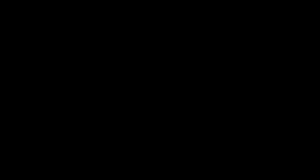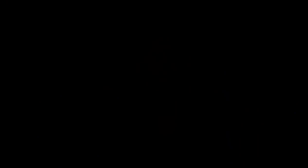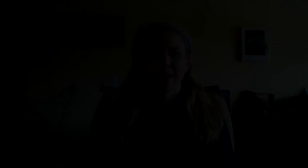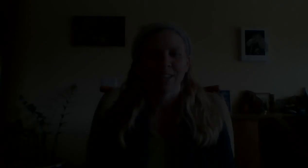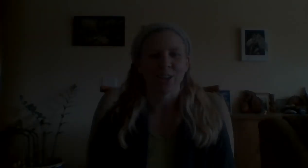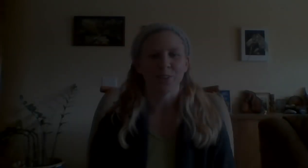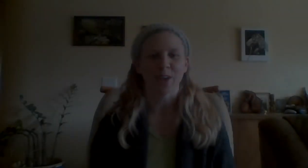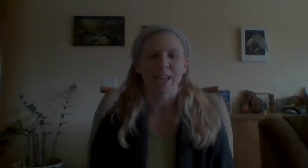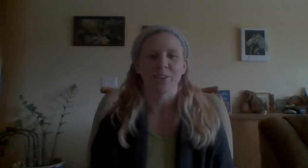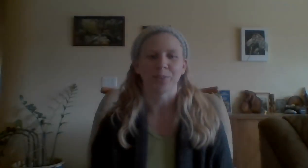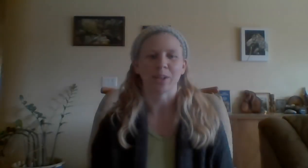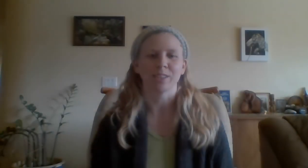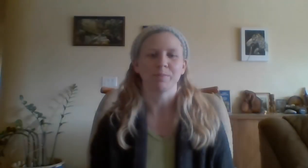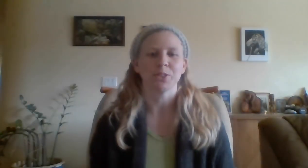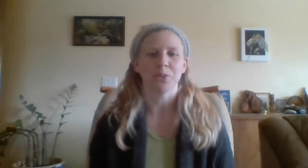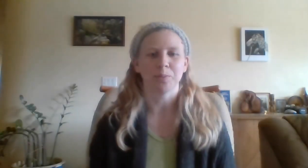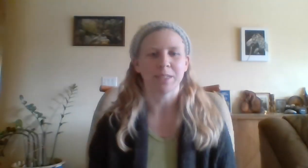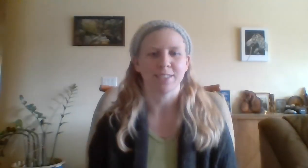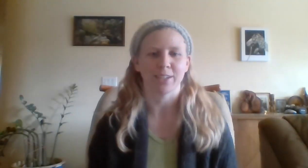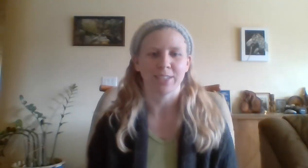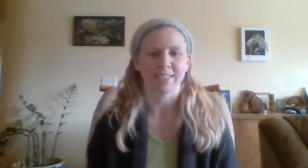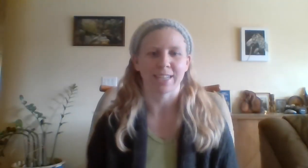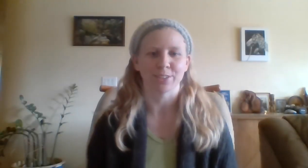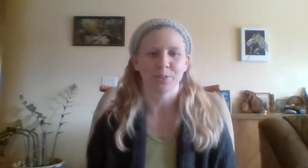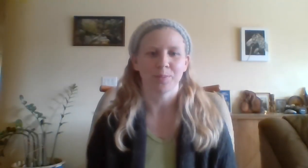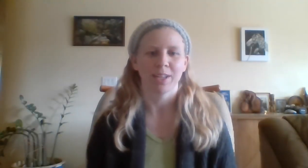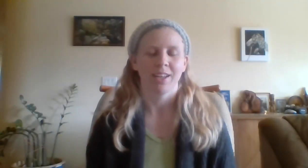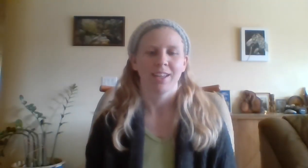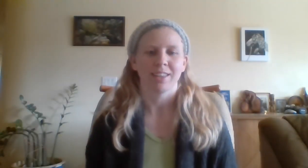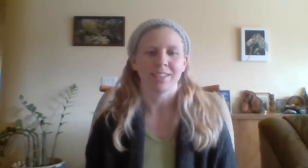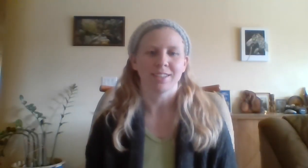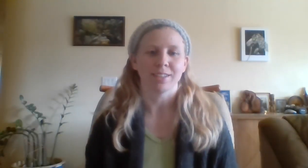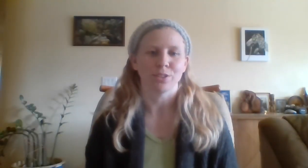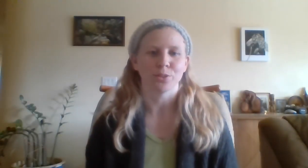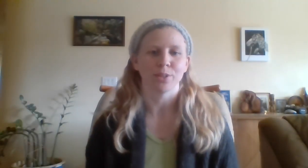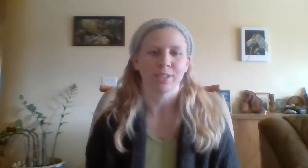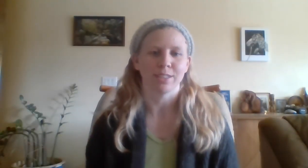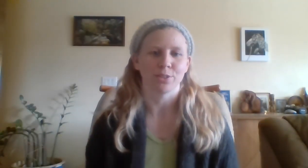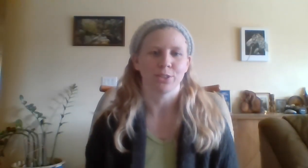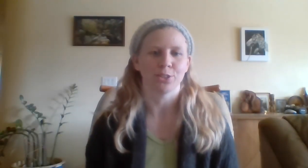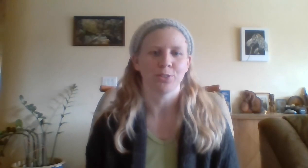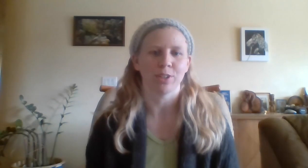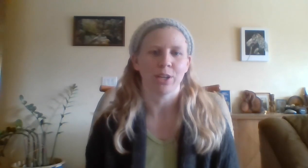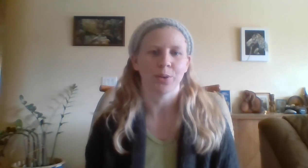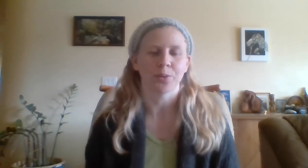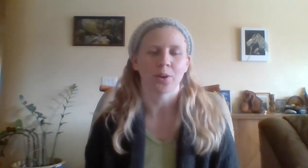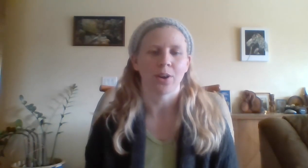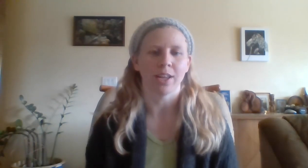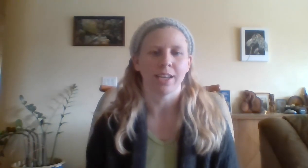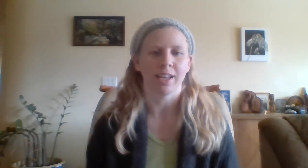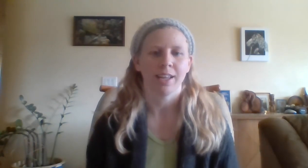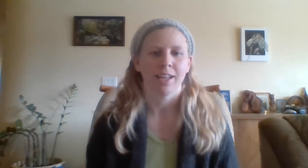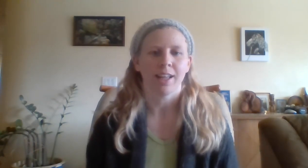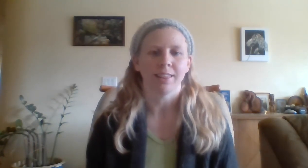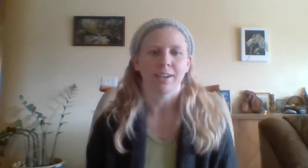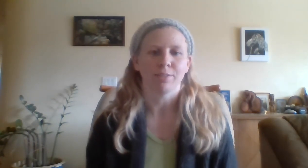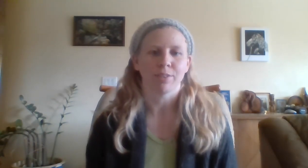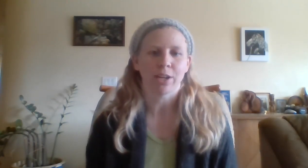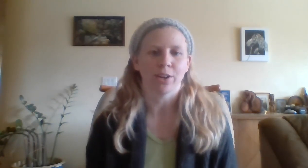Hello and welcome to Ms. Terry's classroom. This is a short instructional video on a little finger